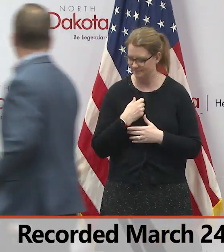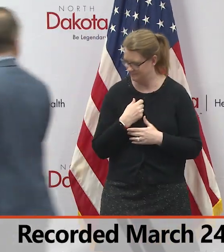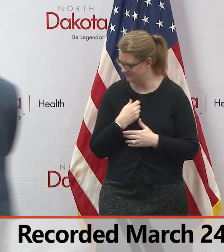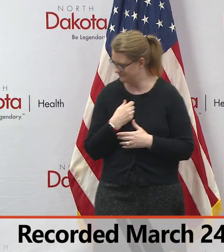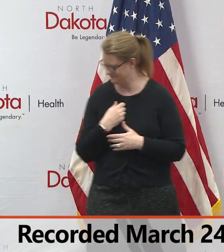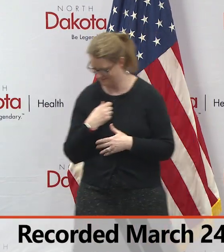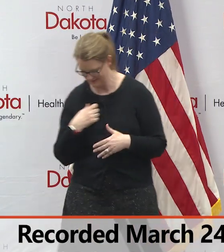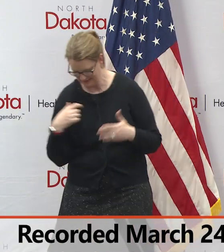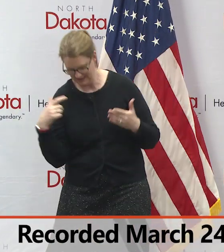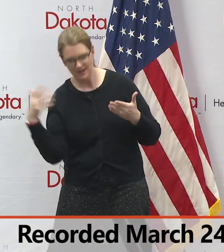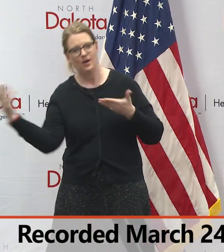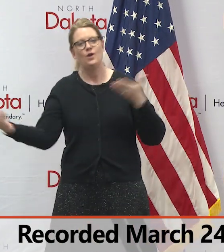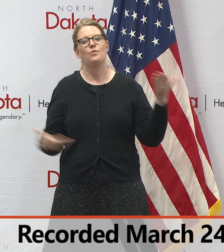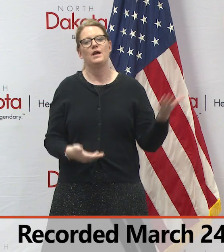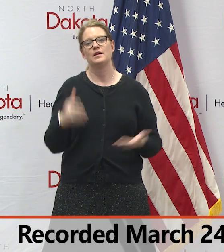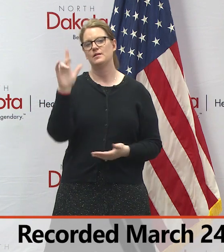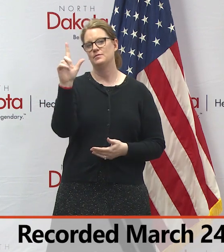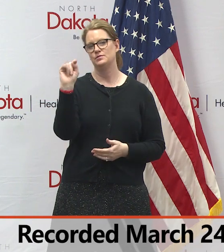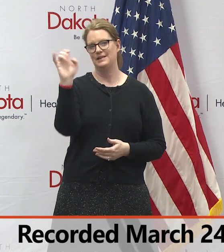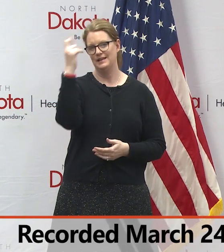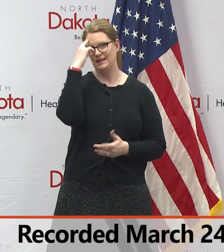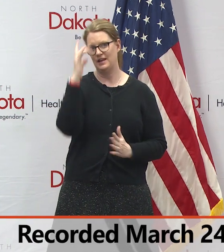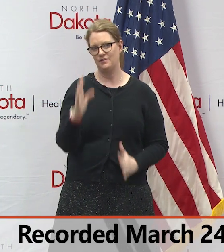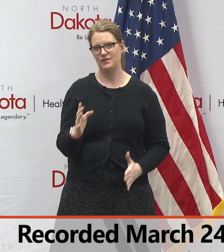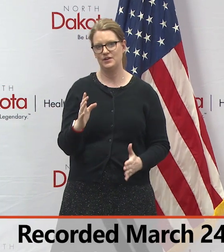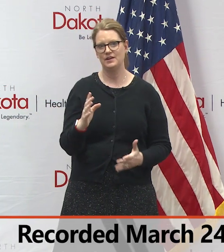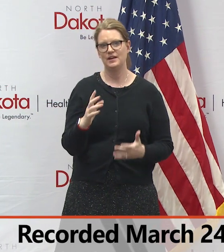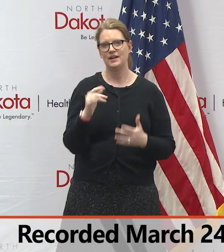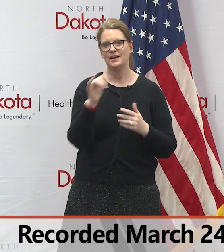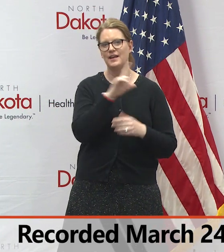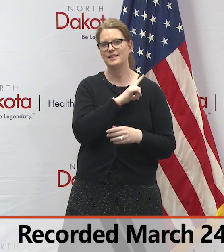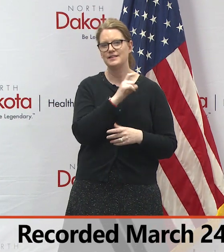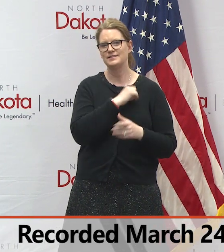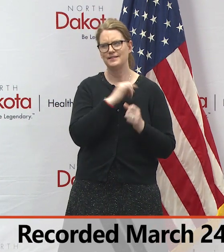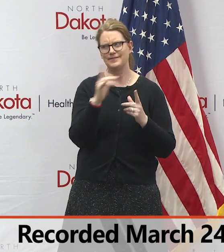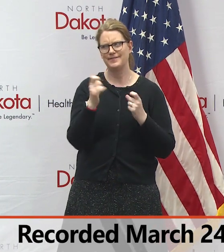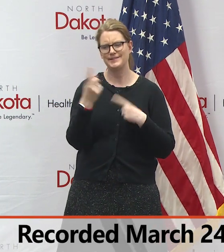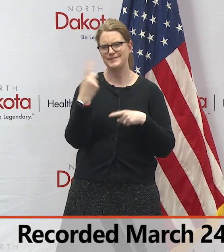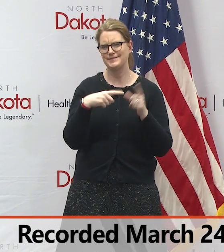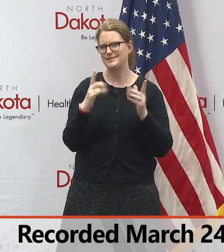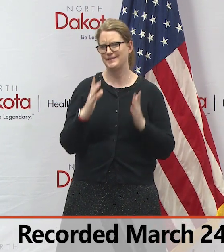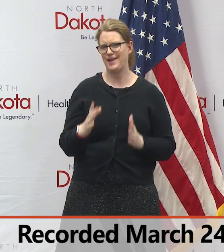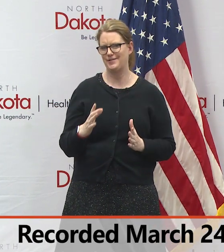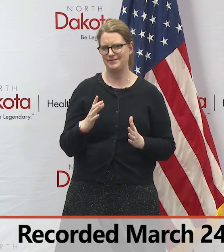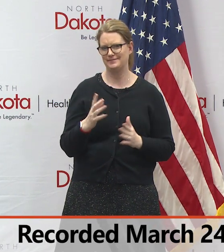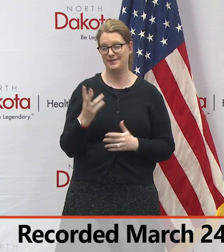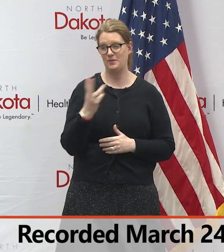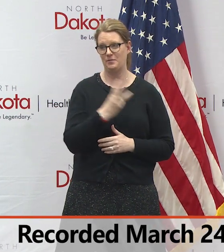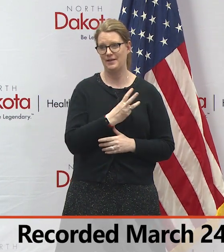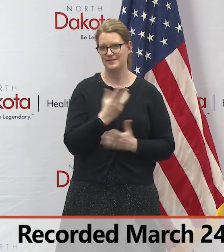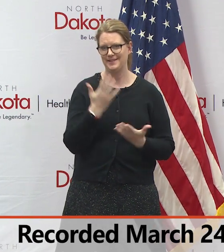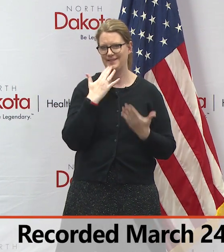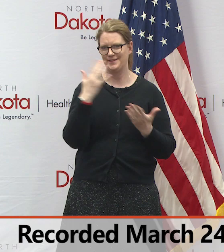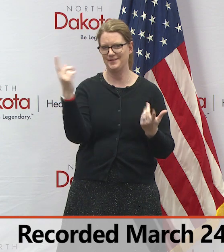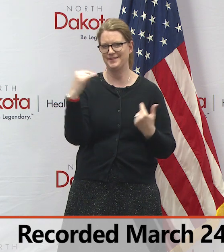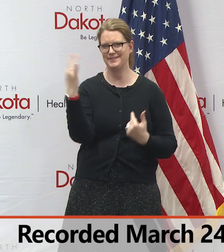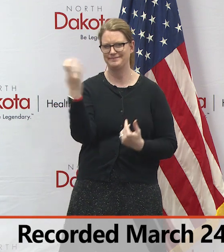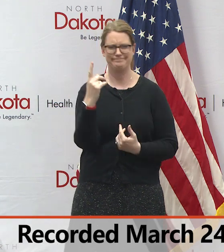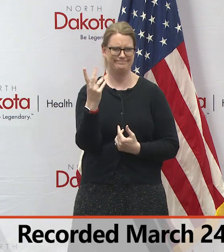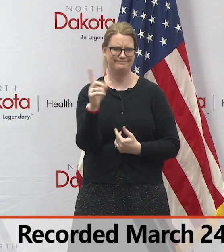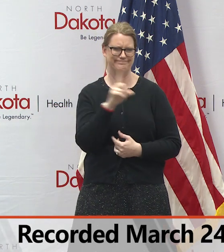Welcome on behalf of Lieutenant Governor Brent Sanford and Lindsay, the fastest signer in the West. Thanks for being back again Lindsay.